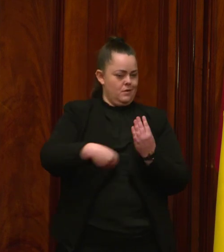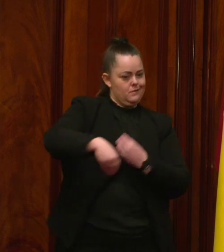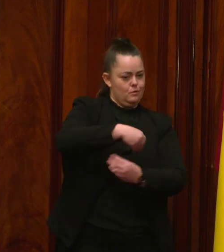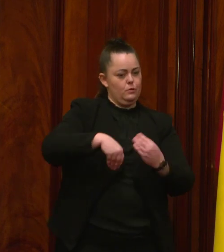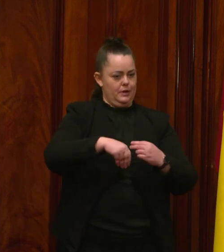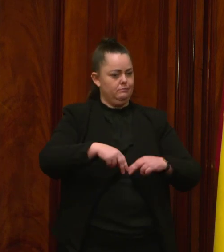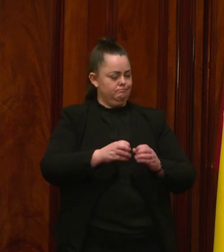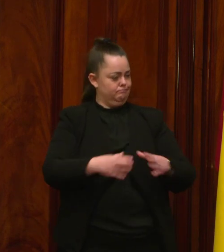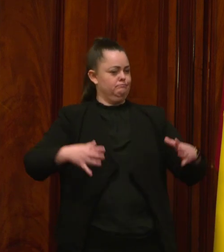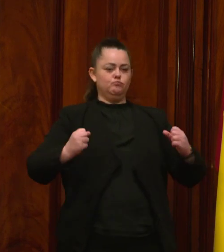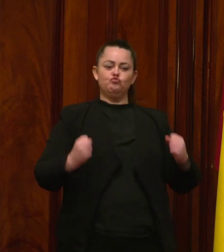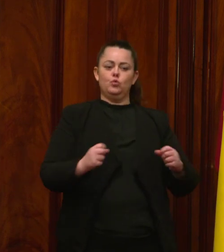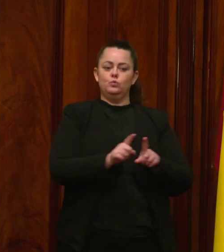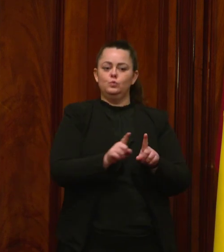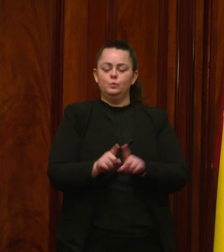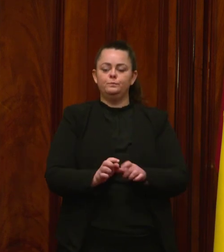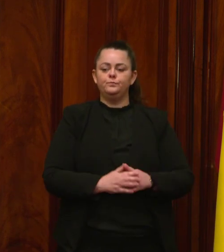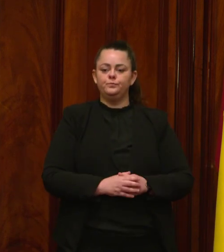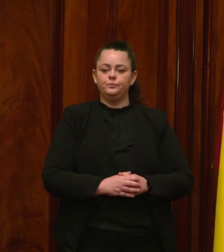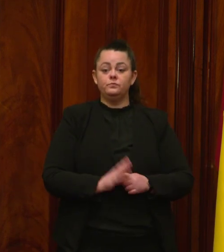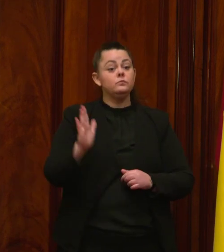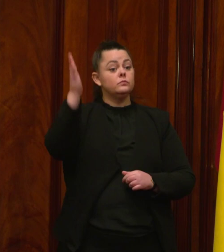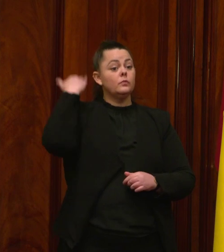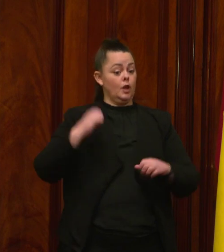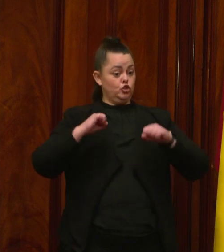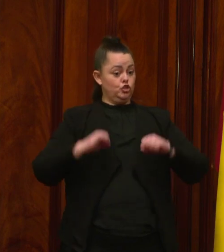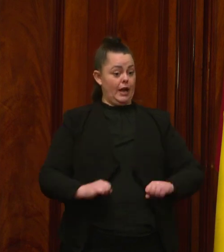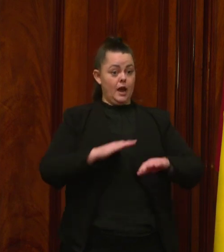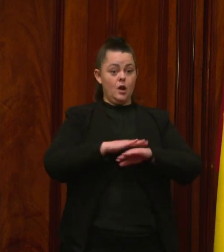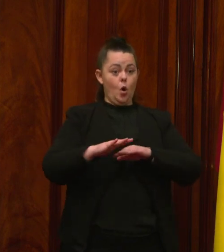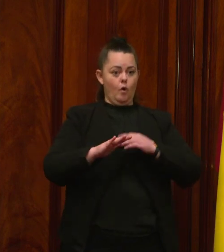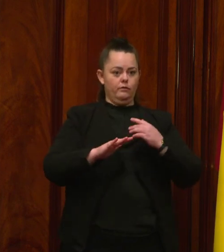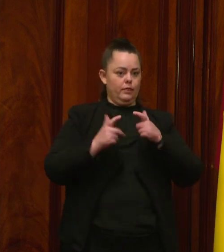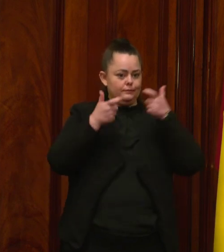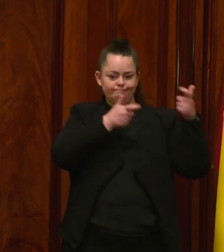Annual Regulatory Conference, the then Chair, Rod Sims, said, and I quote,